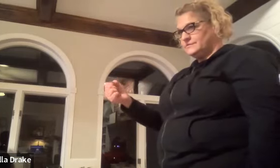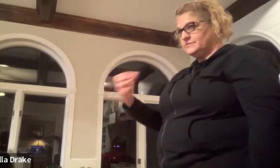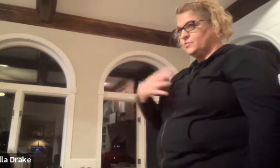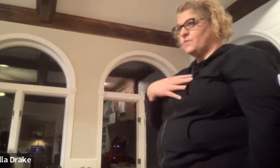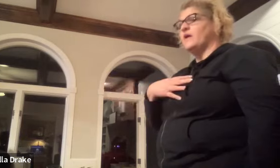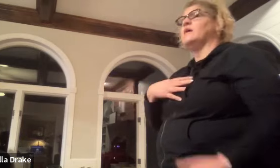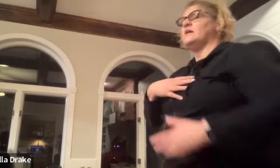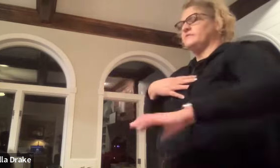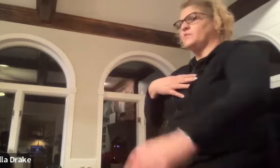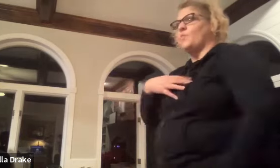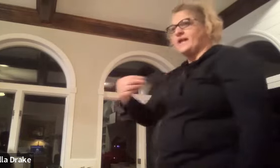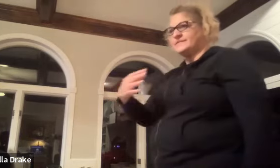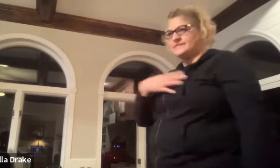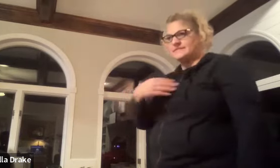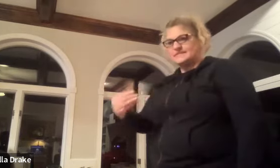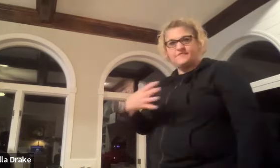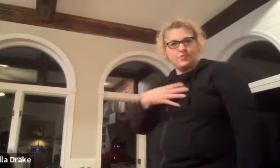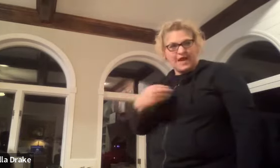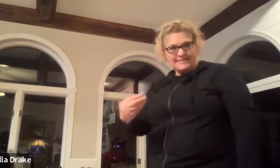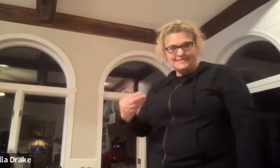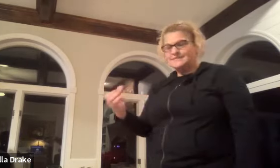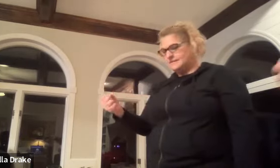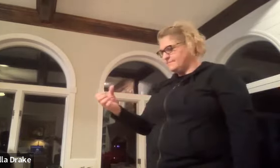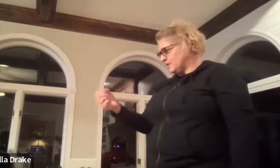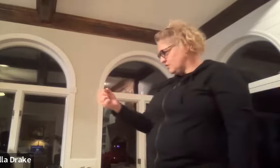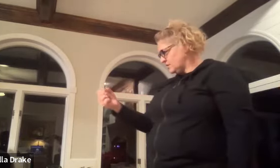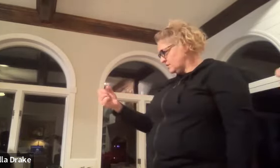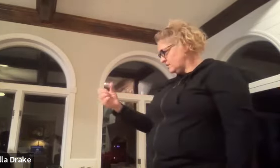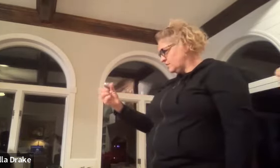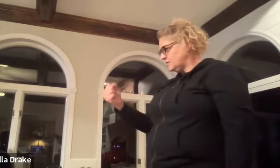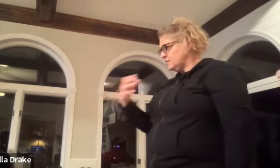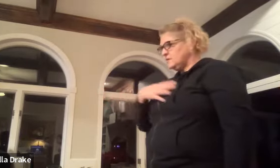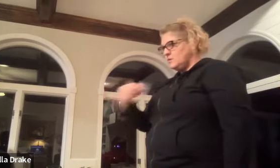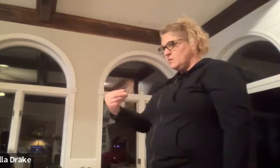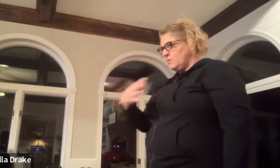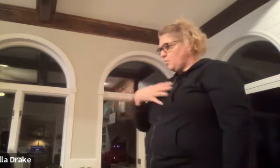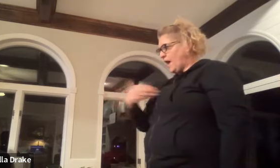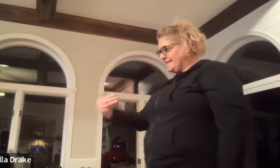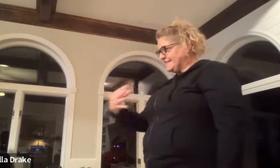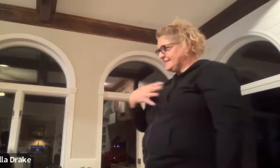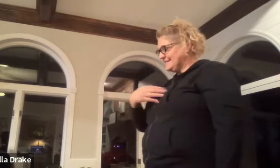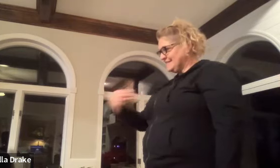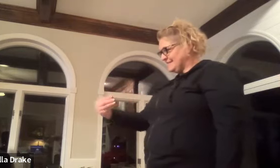white this is a sign for white milk white what